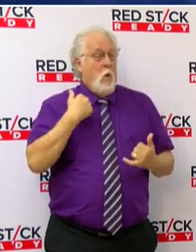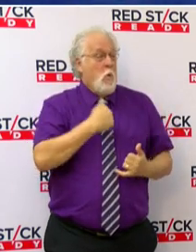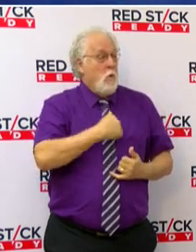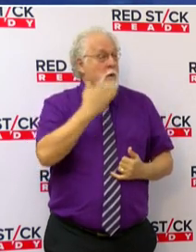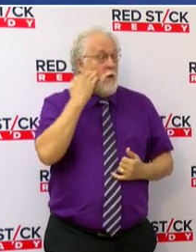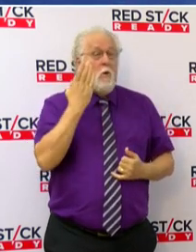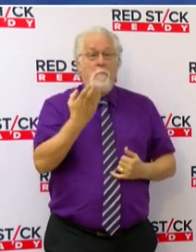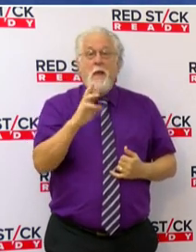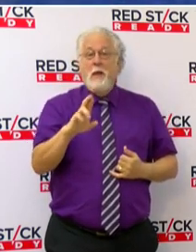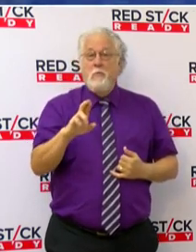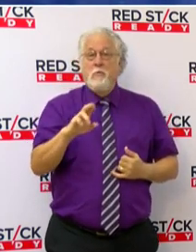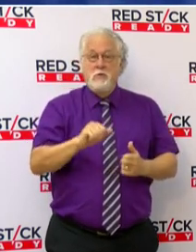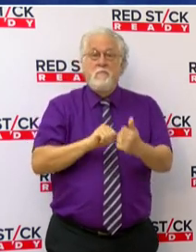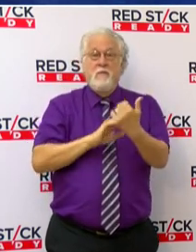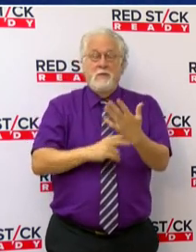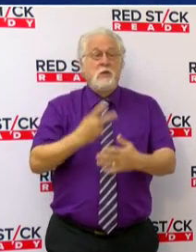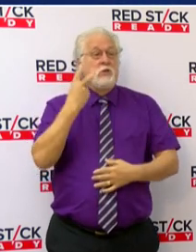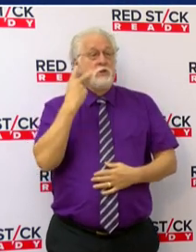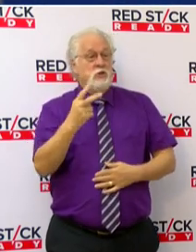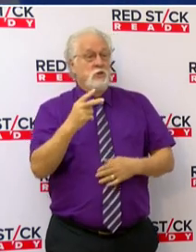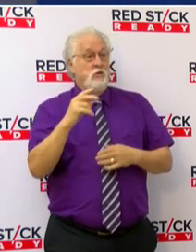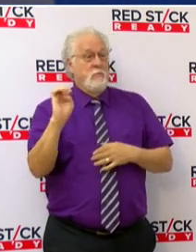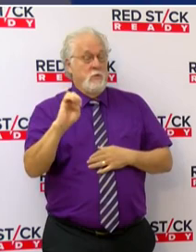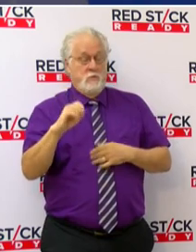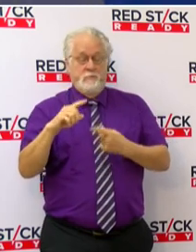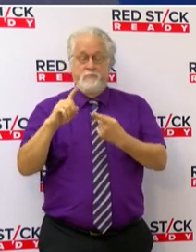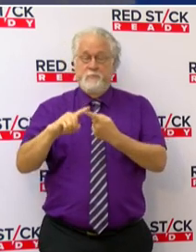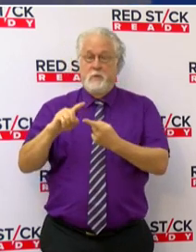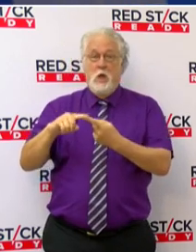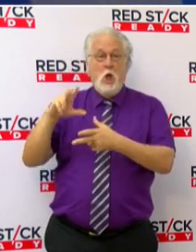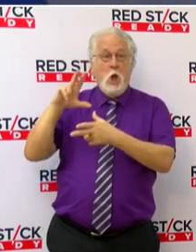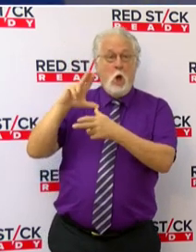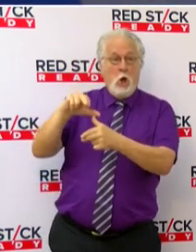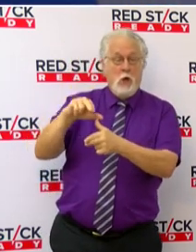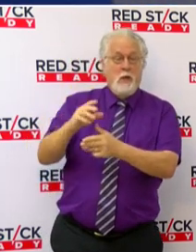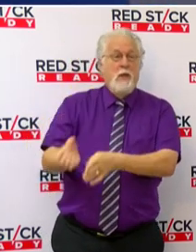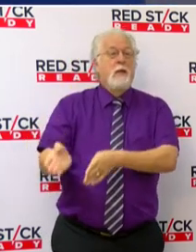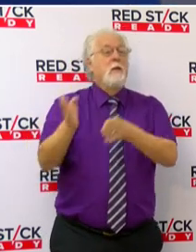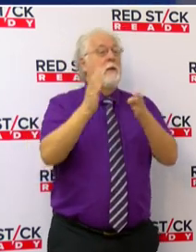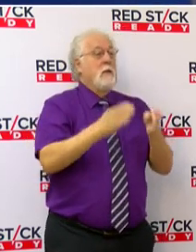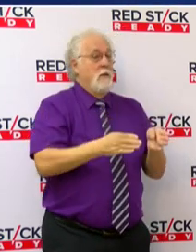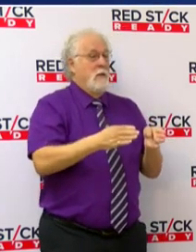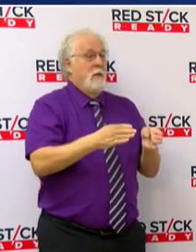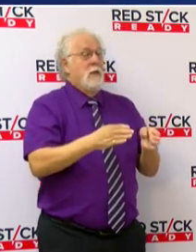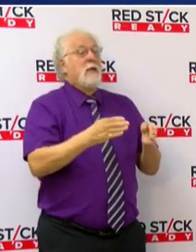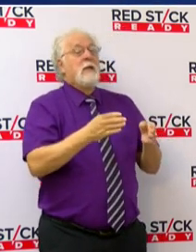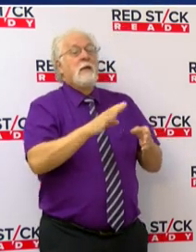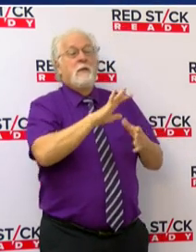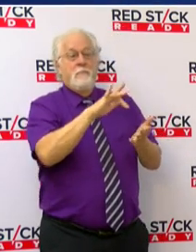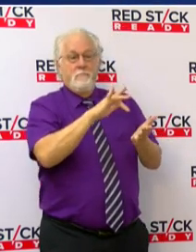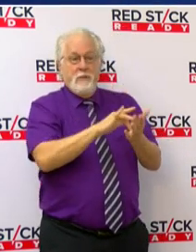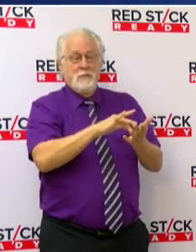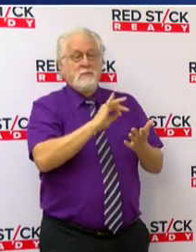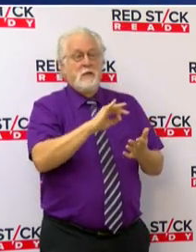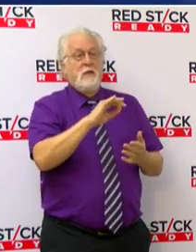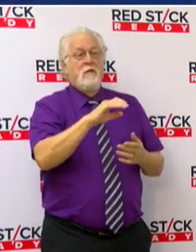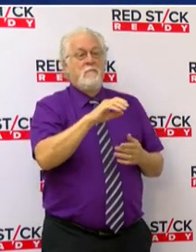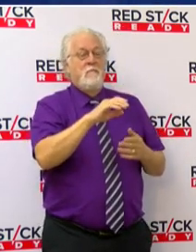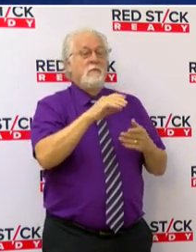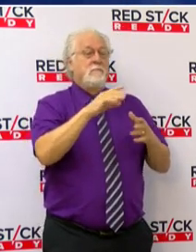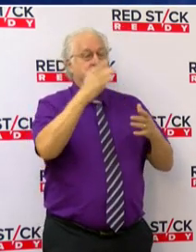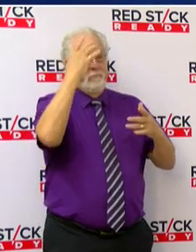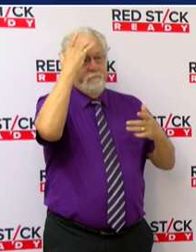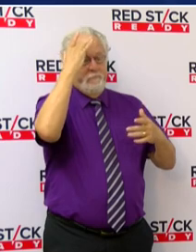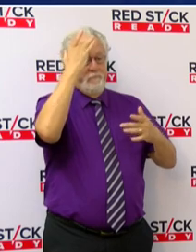this, that Baton Rouge is facing two emergencies. We're facing a major hurricane, and we are in the midst of a pandemic.